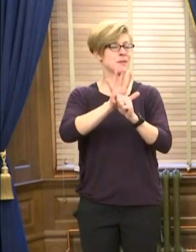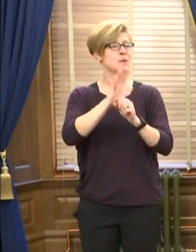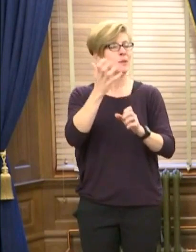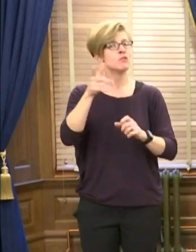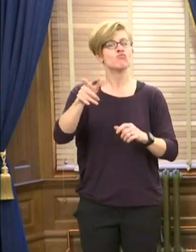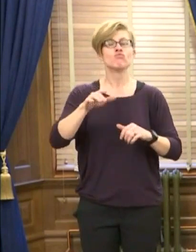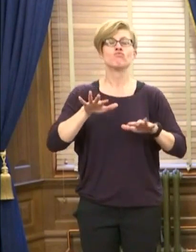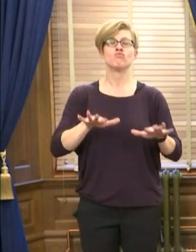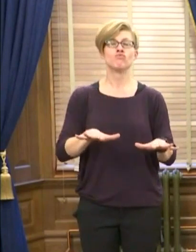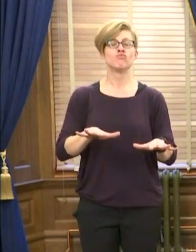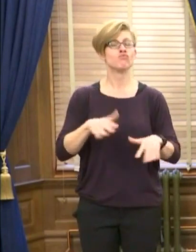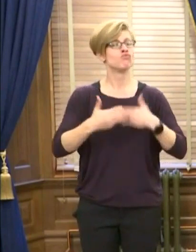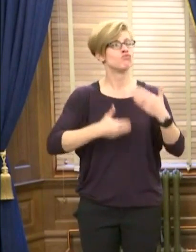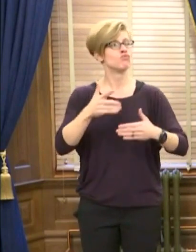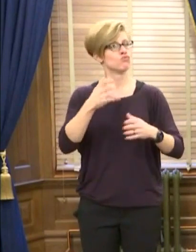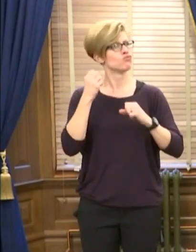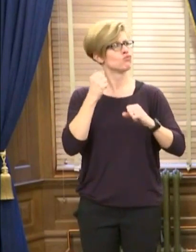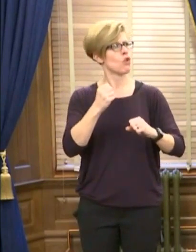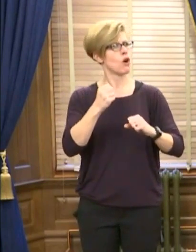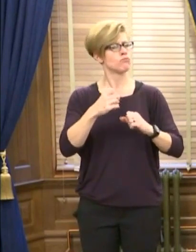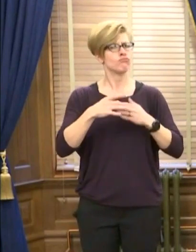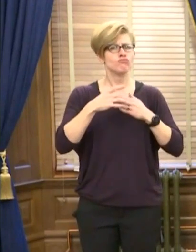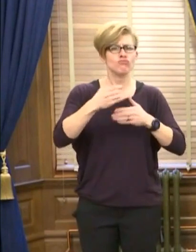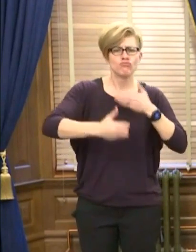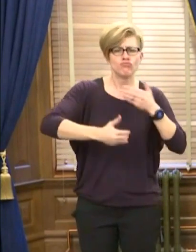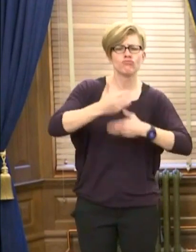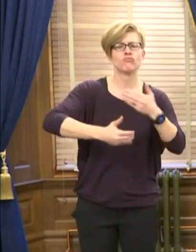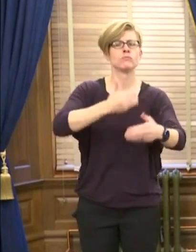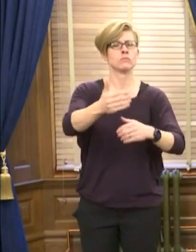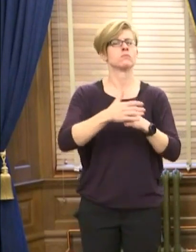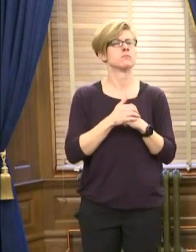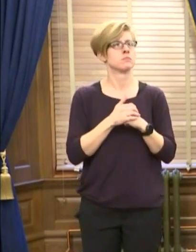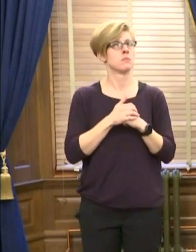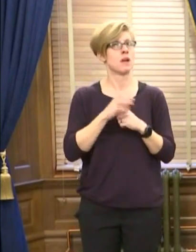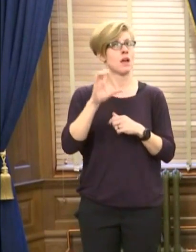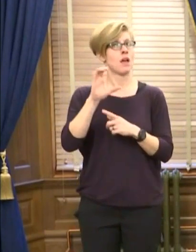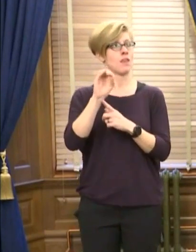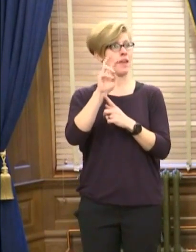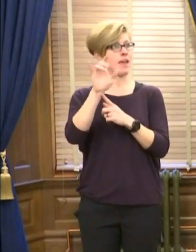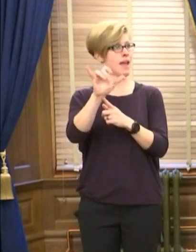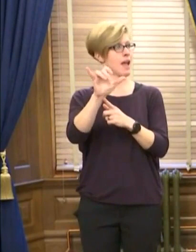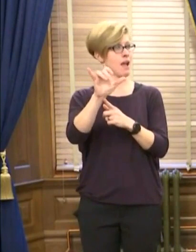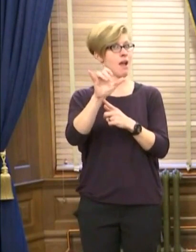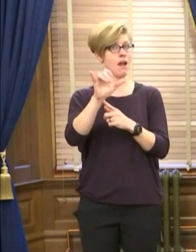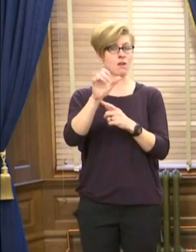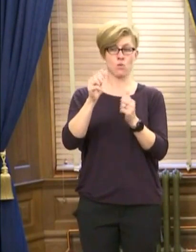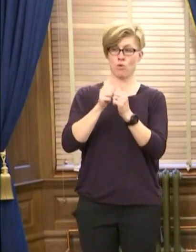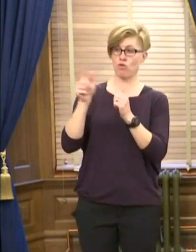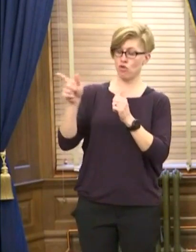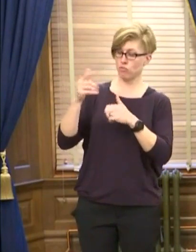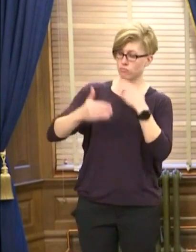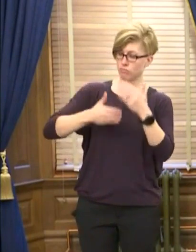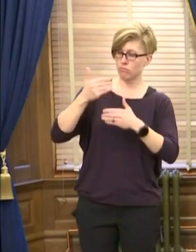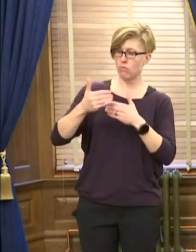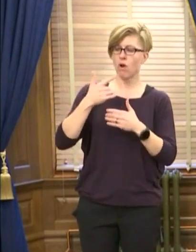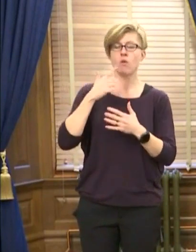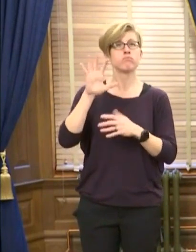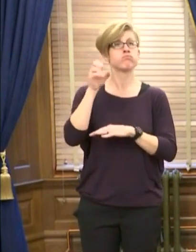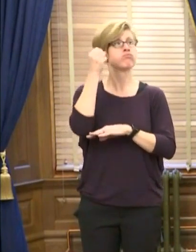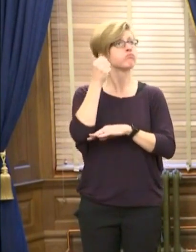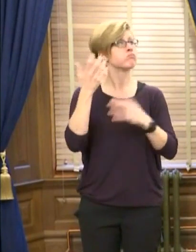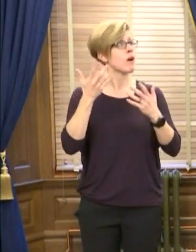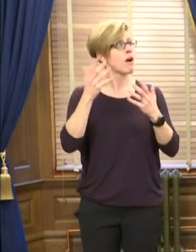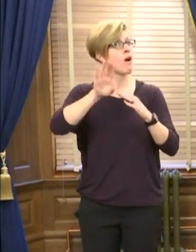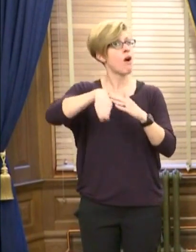strong leadership. Under her direction, the county has achieved a huge milestone. They have all of their teachers and school